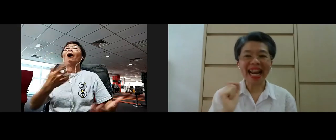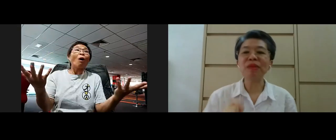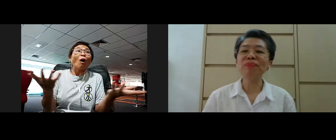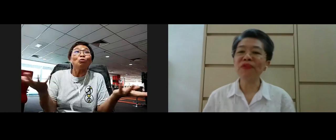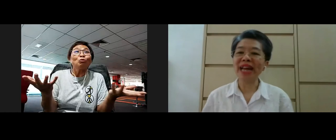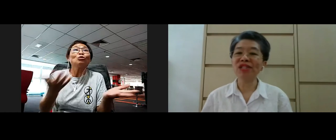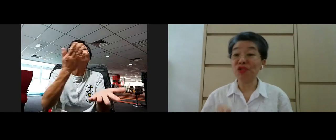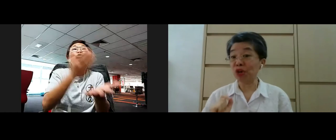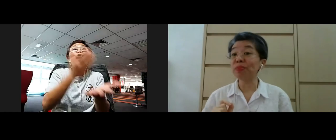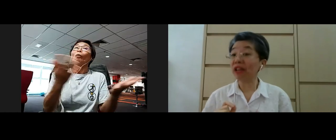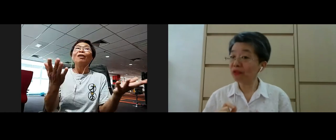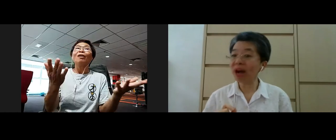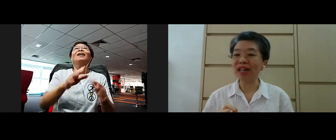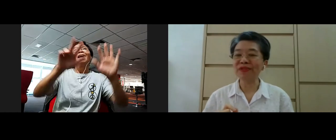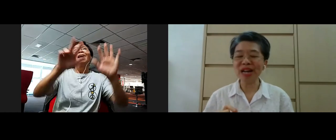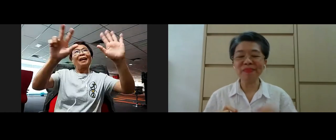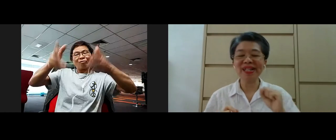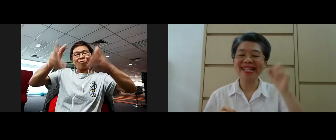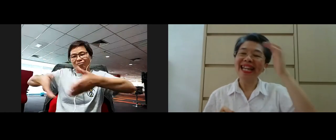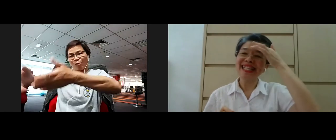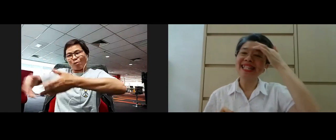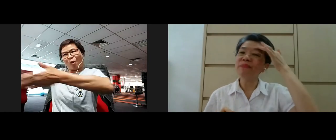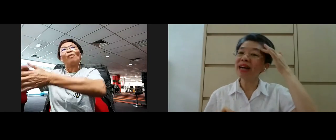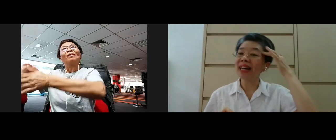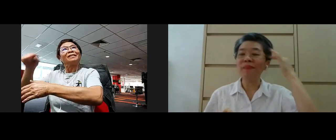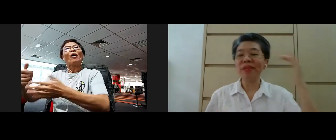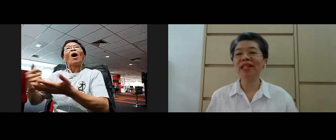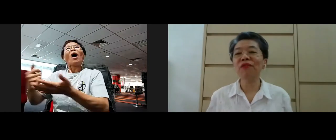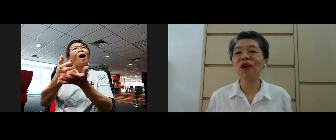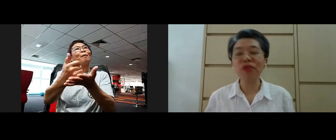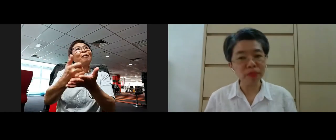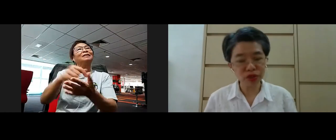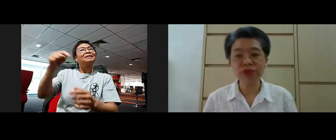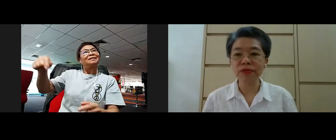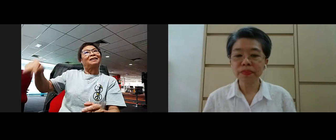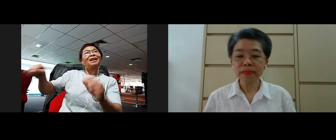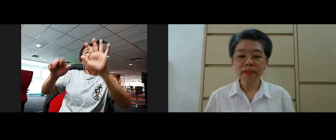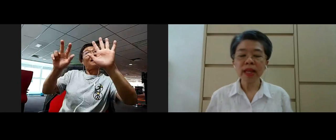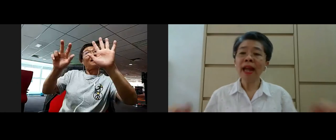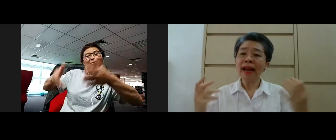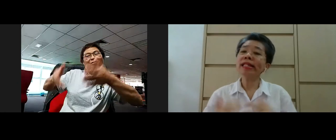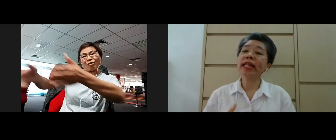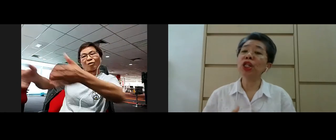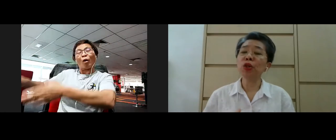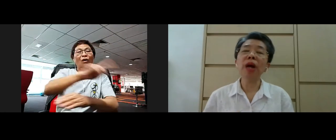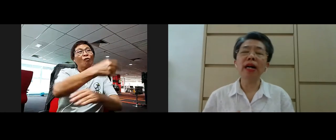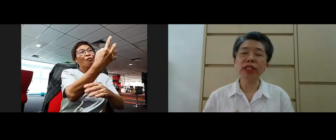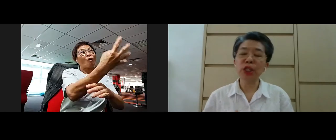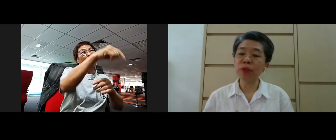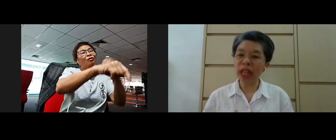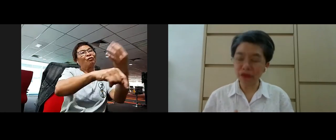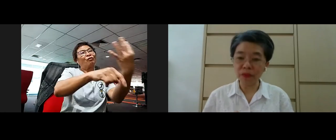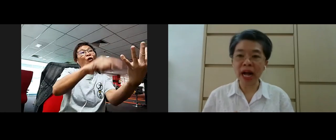let me move next to the noble hateful path because this is the magga the fourth noble truth let's take the